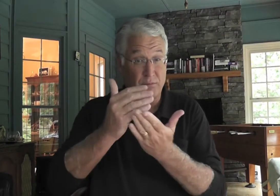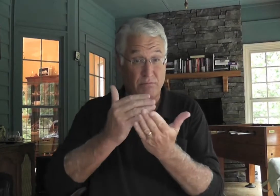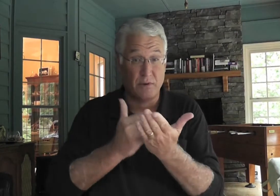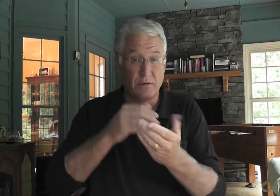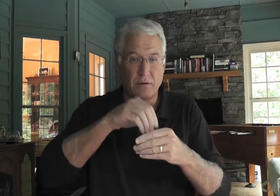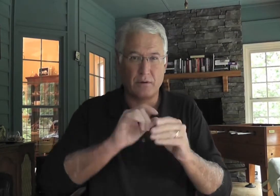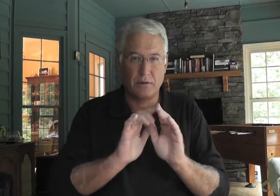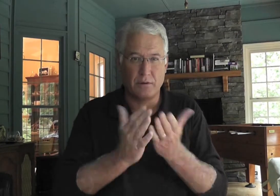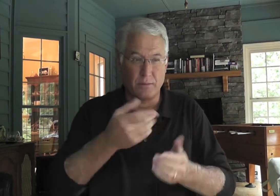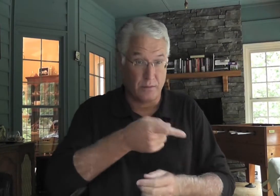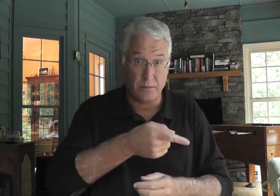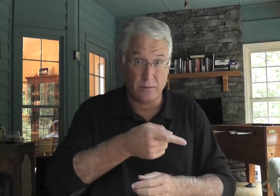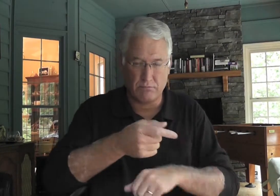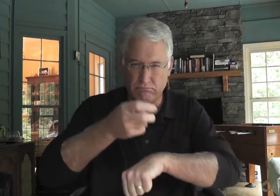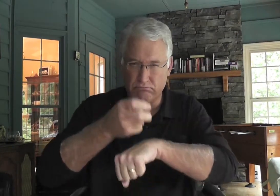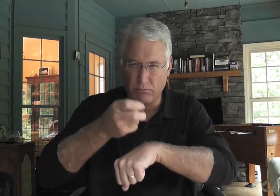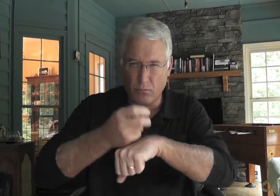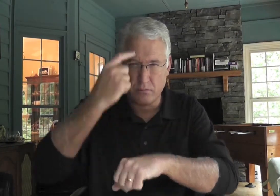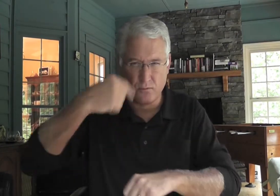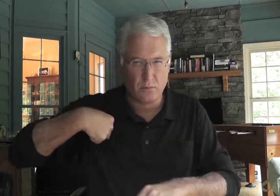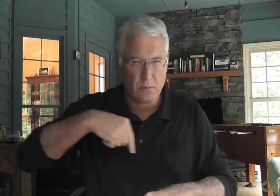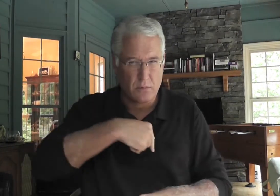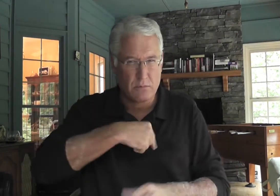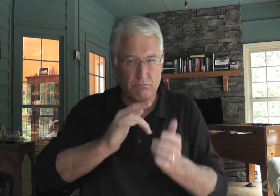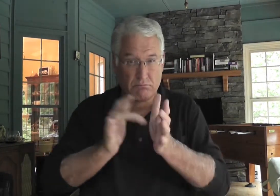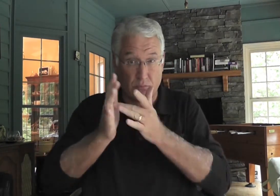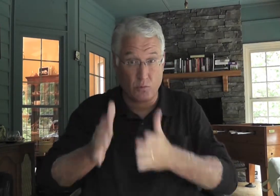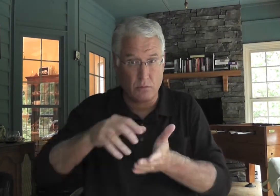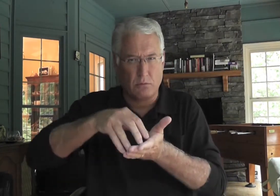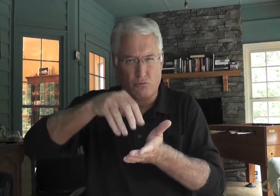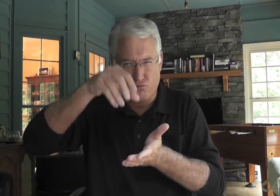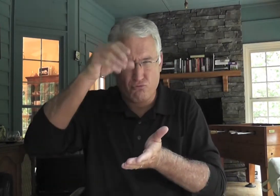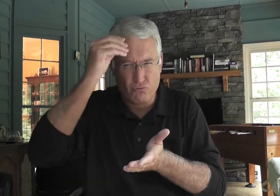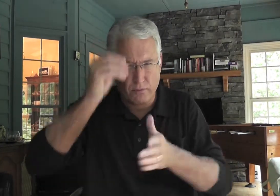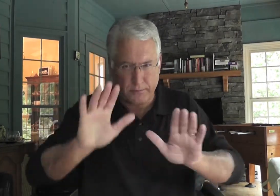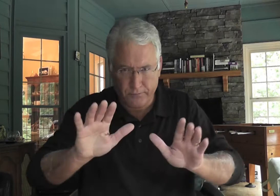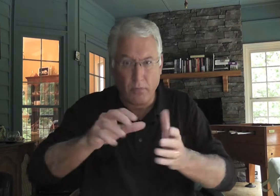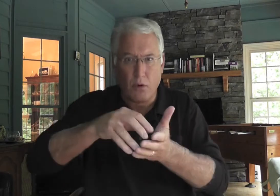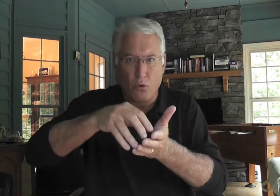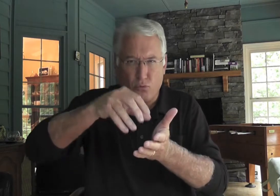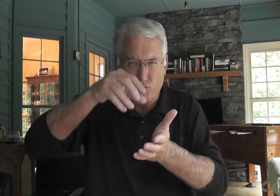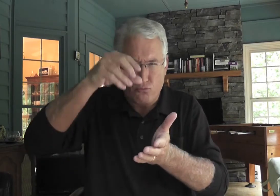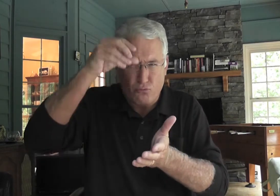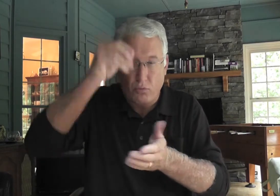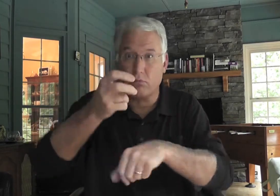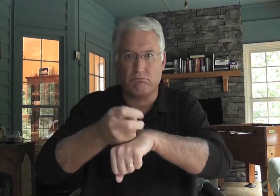Some lessons in the Bible are hard for us to understand. Hard for us to learn them, actually.